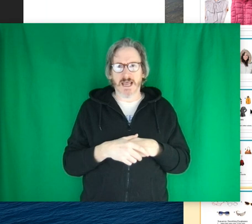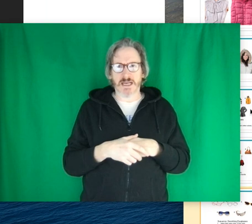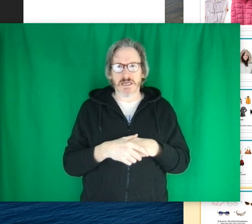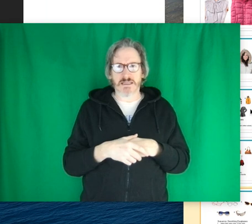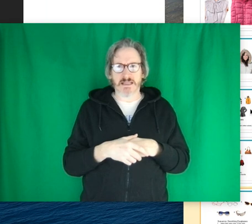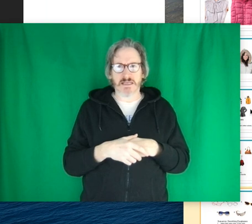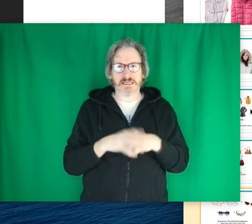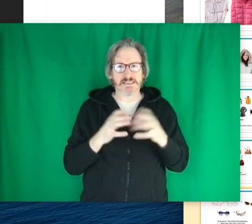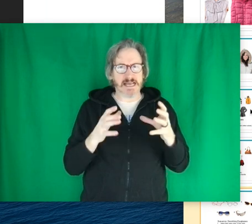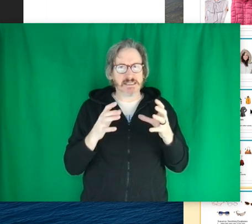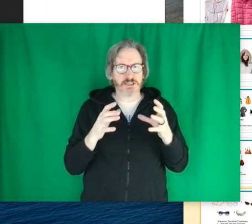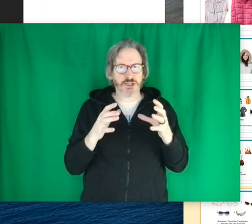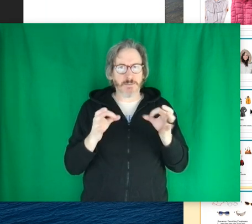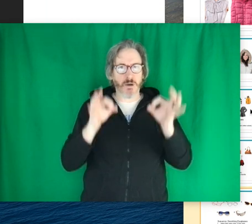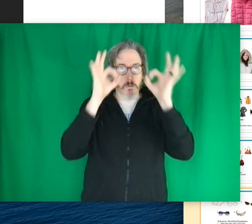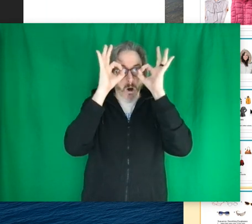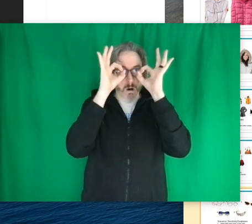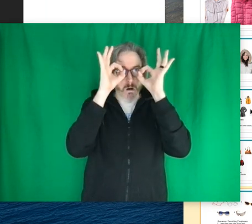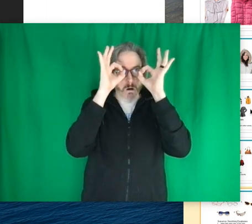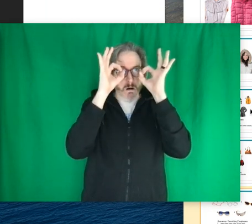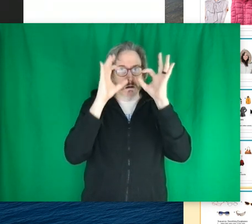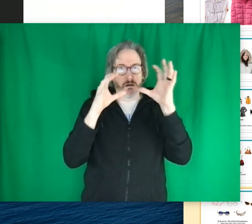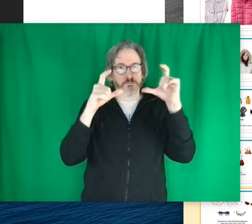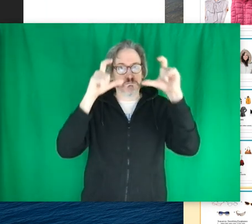And then the size and the shape.